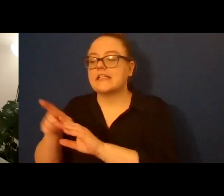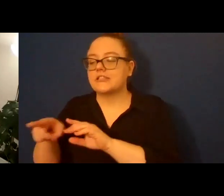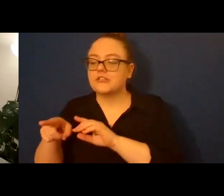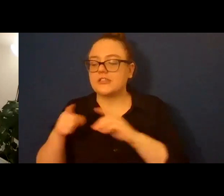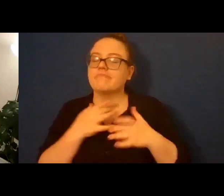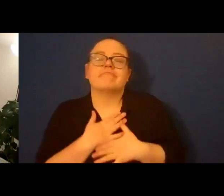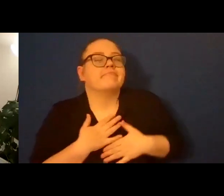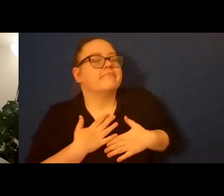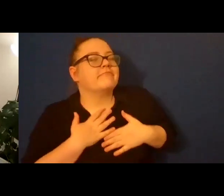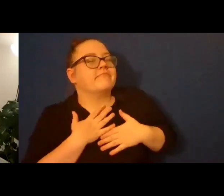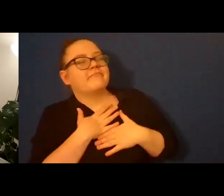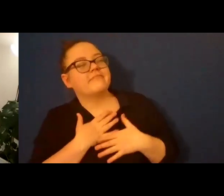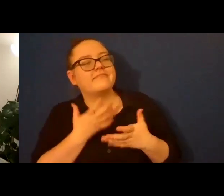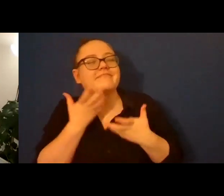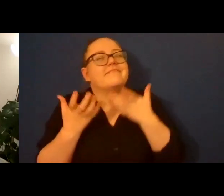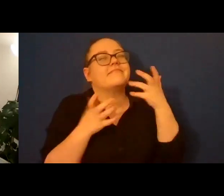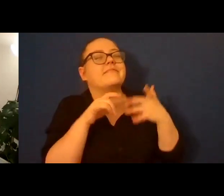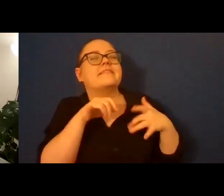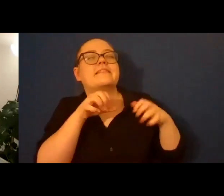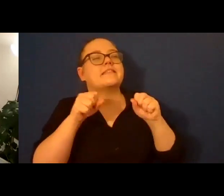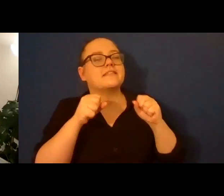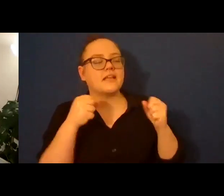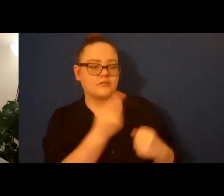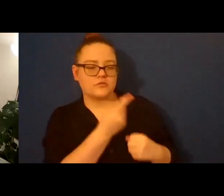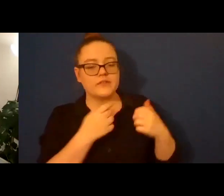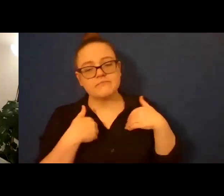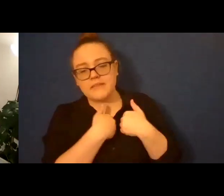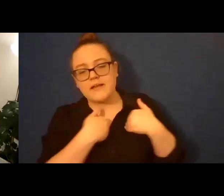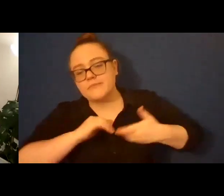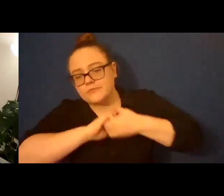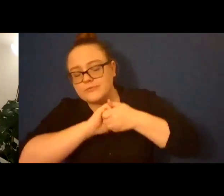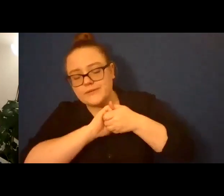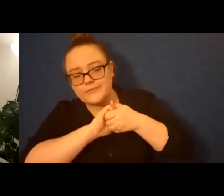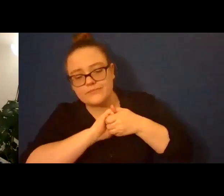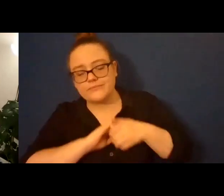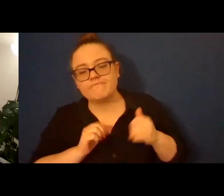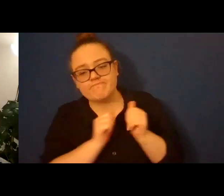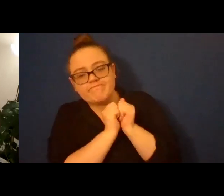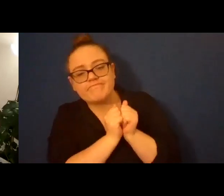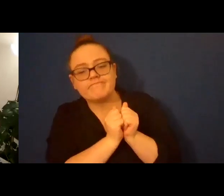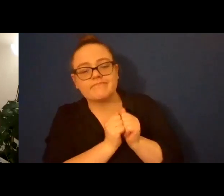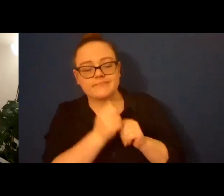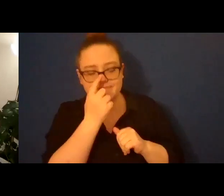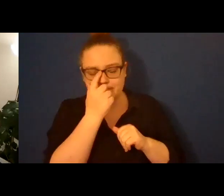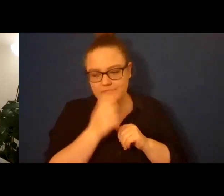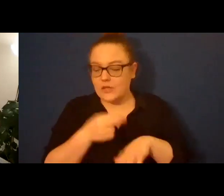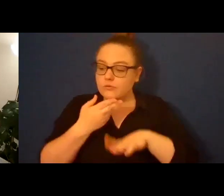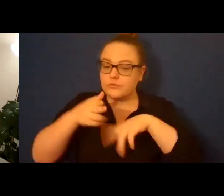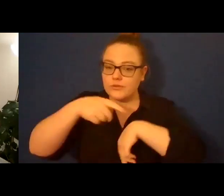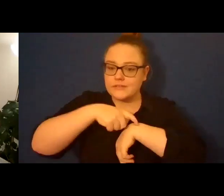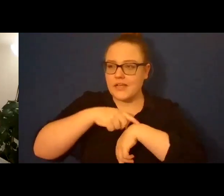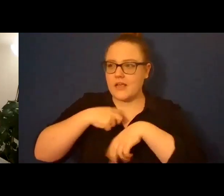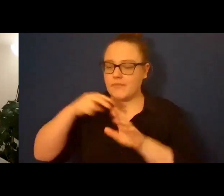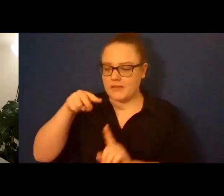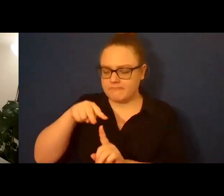and grunts, yes, like an animal. We are animals, never more than now. For a sliver of time, I sometimes step out of myself